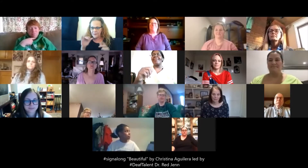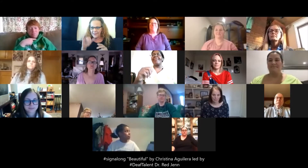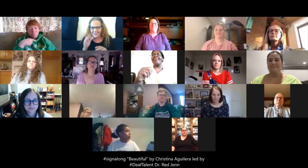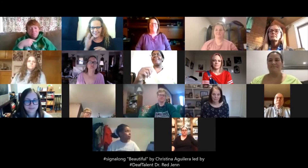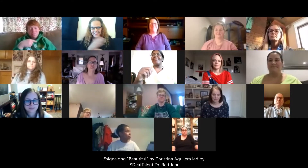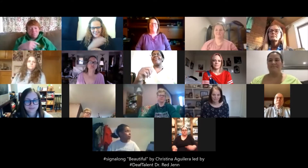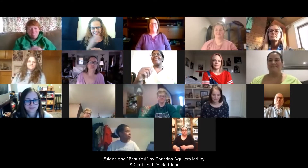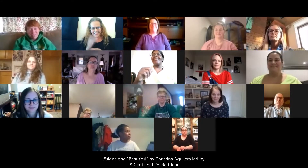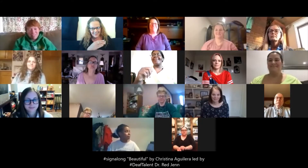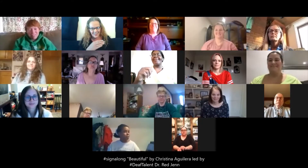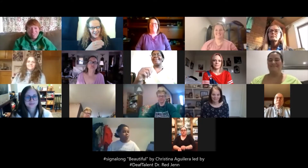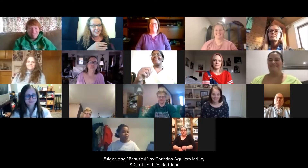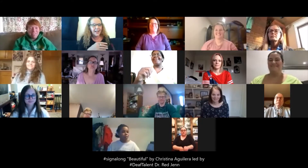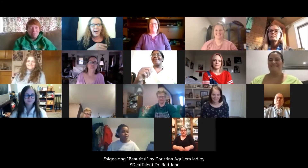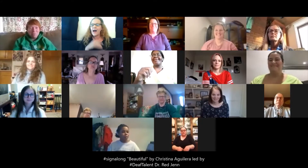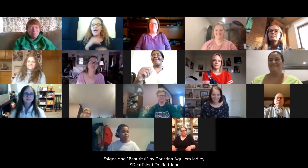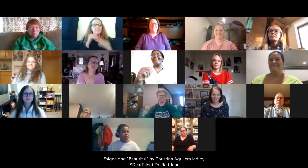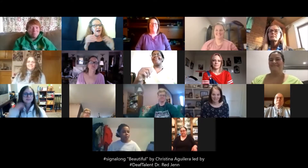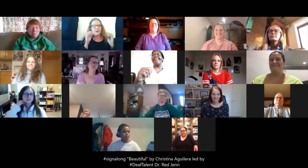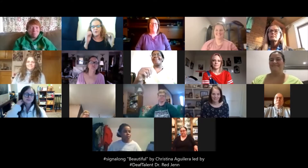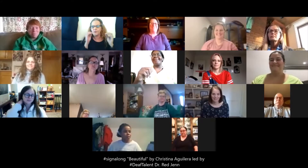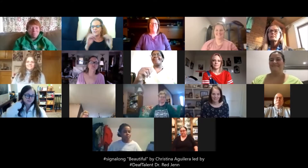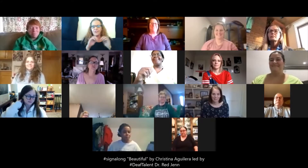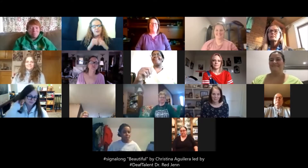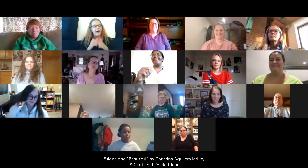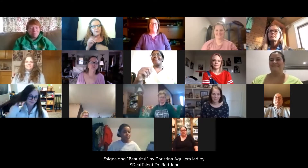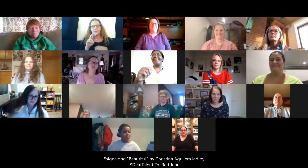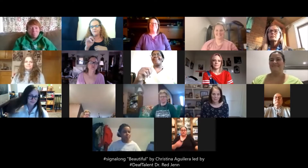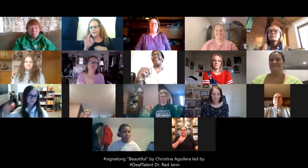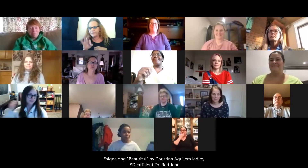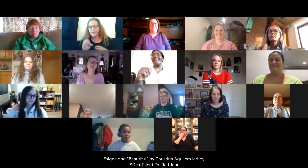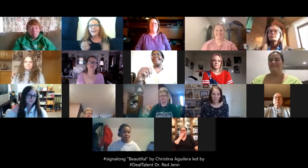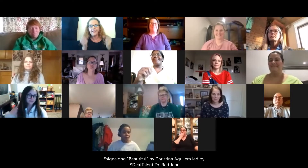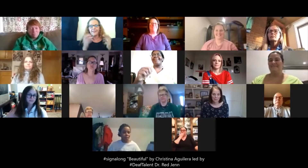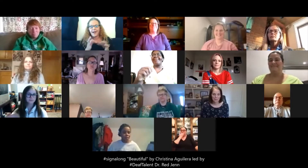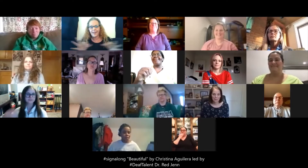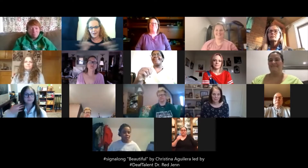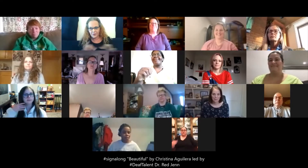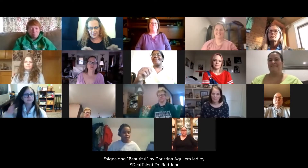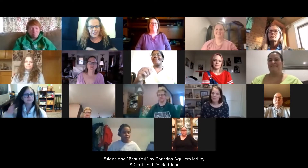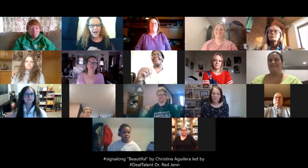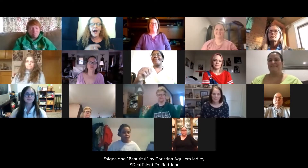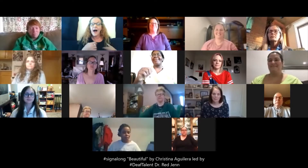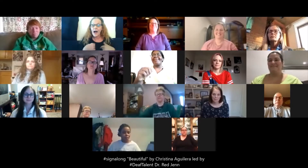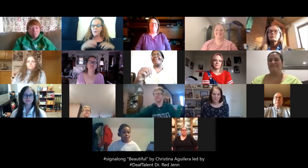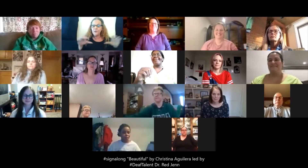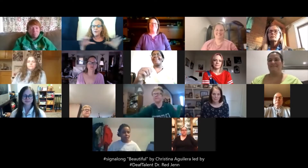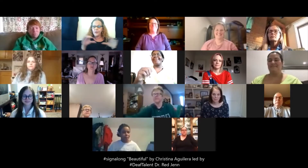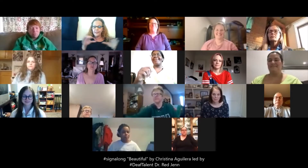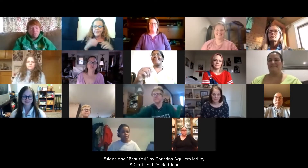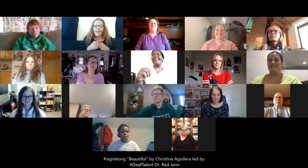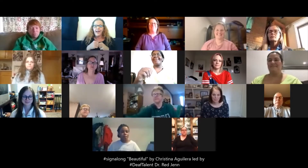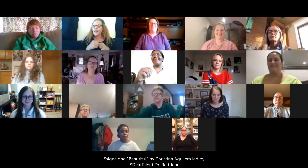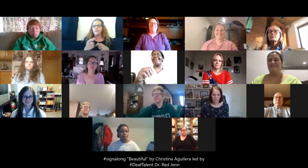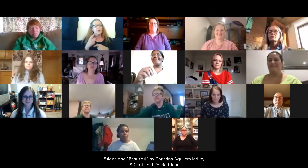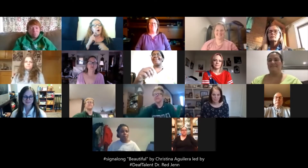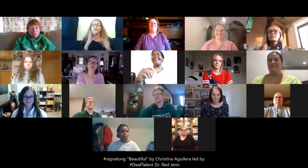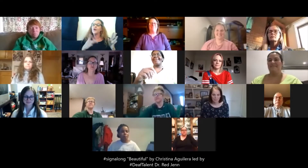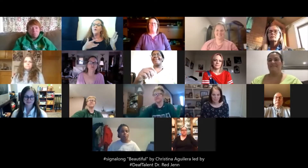in this song. I am not going to teach you how to riff in sign language. I will do it, and if you are so